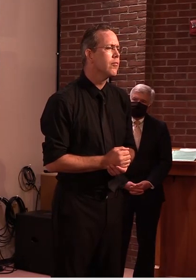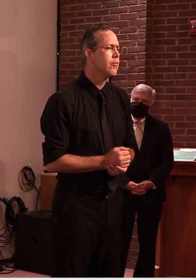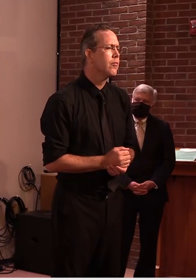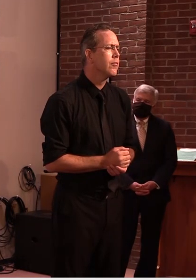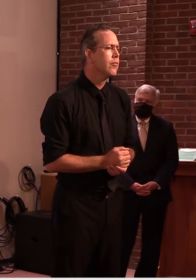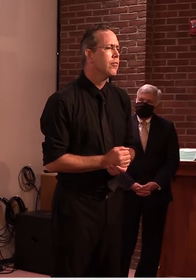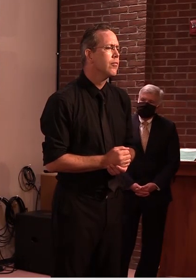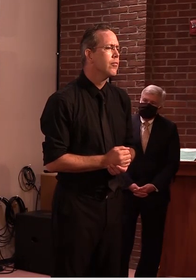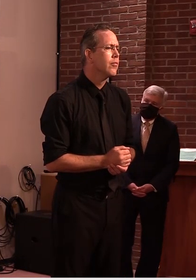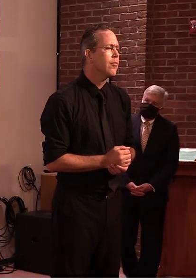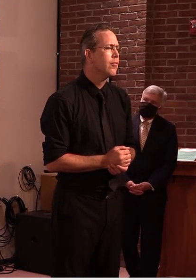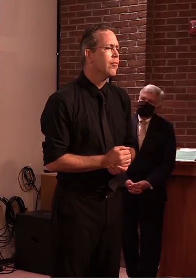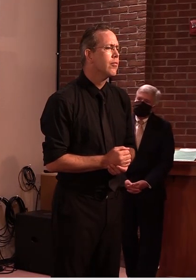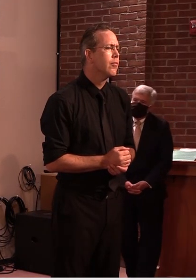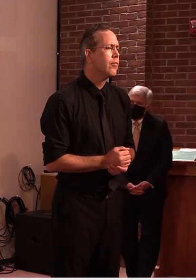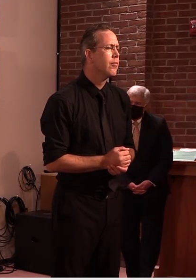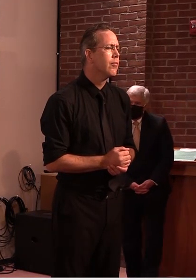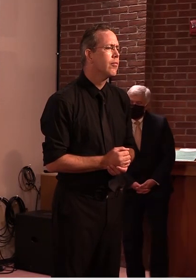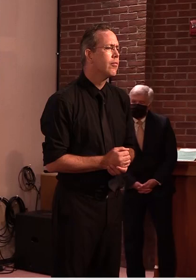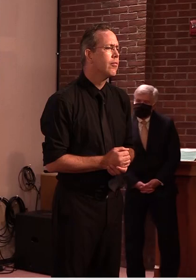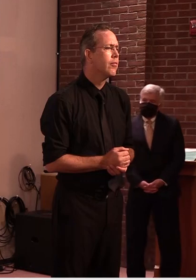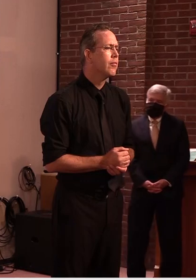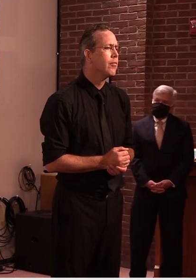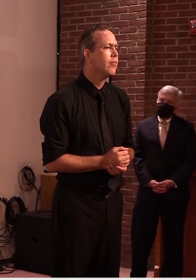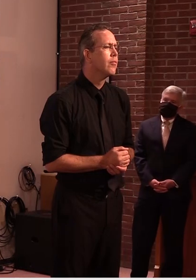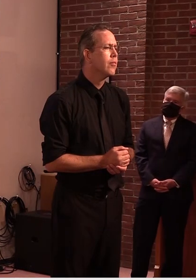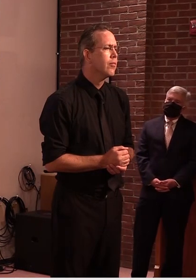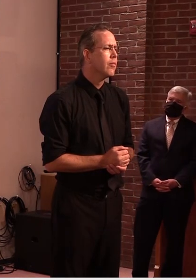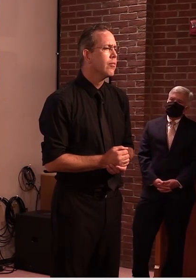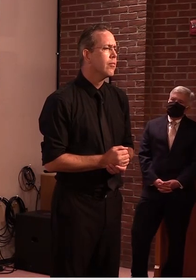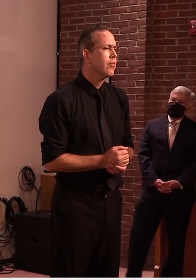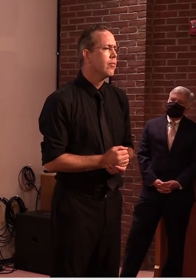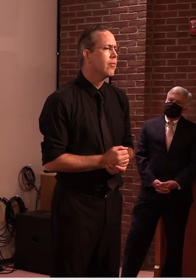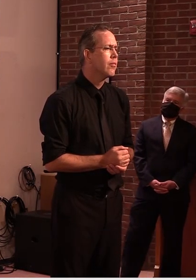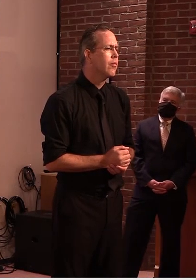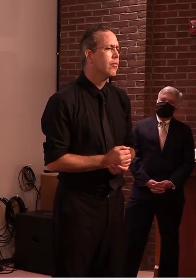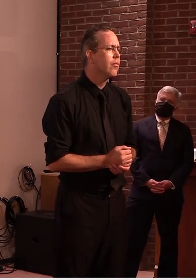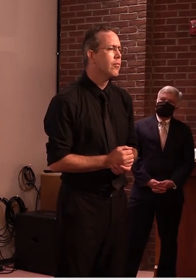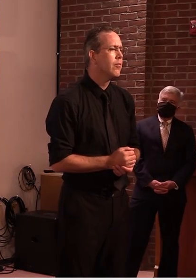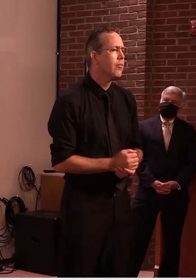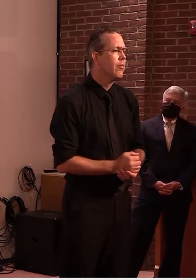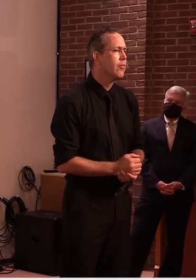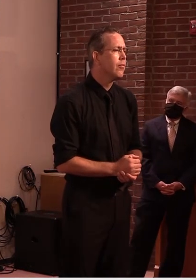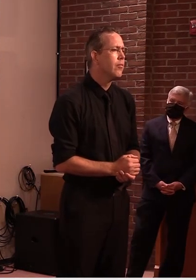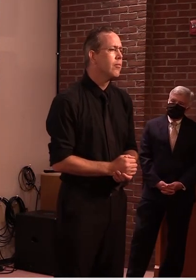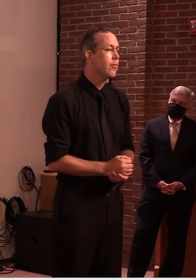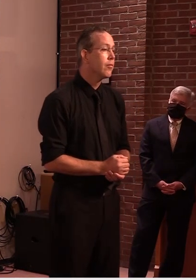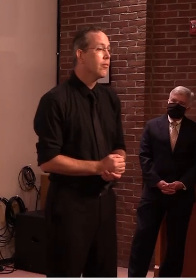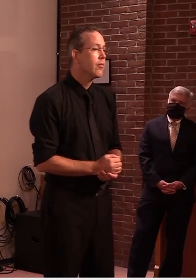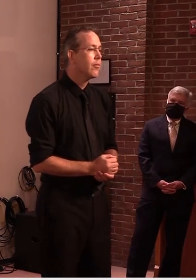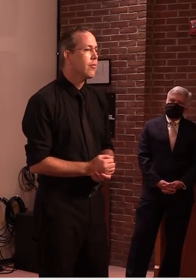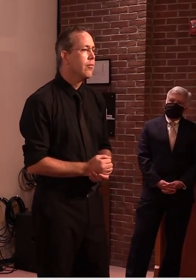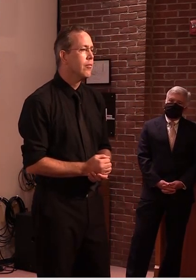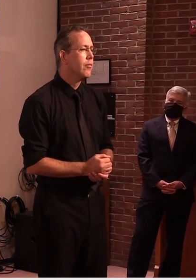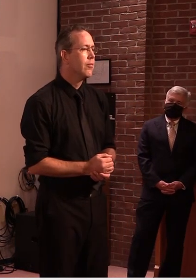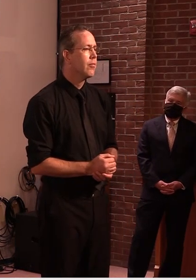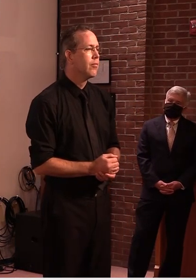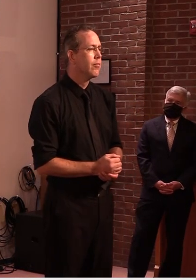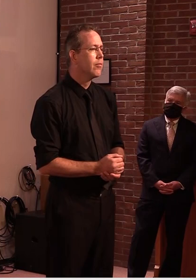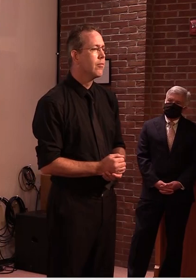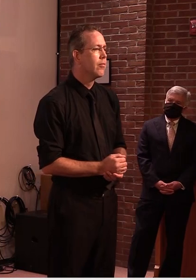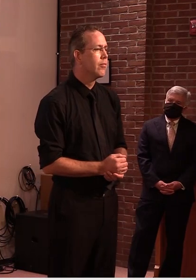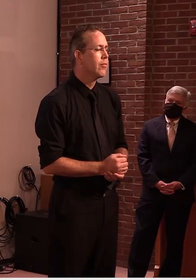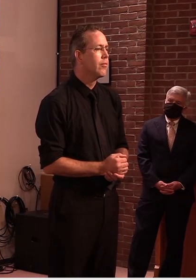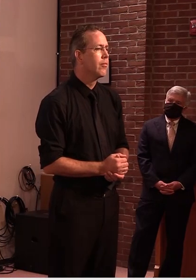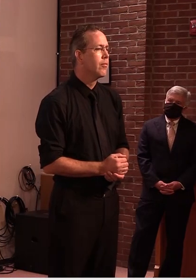governor to test positive for covid19 although a second test last night i guess that's that the is negative his wife